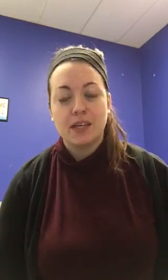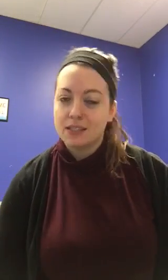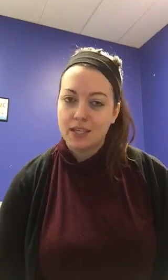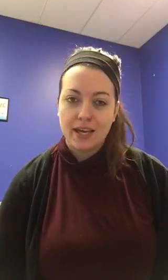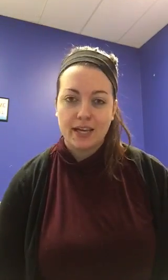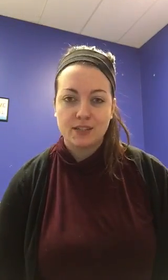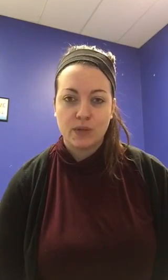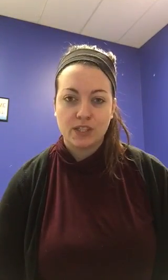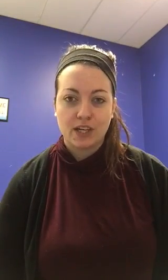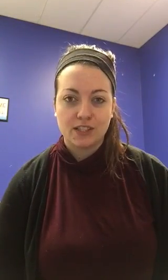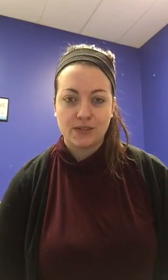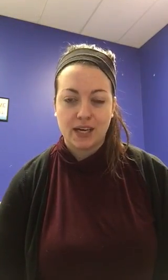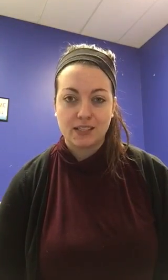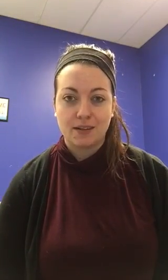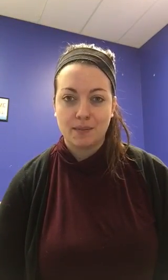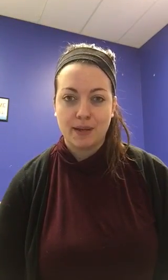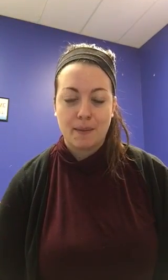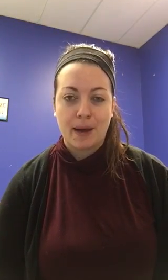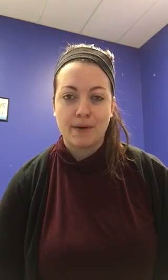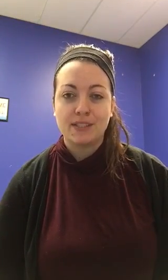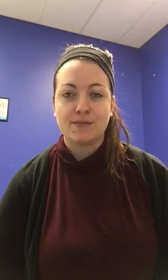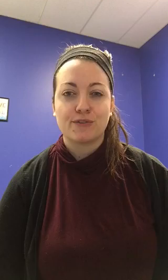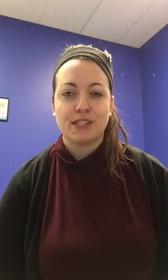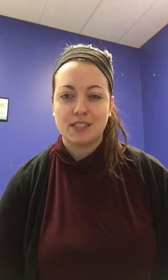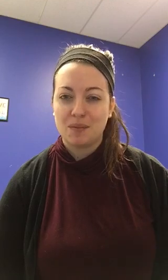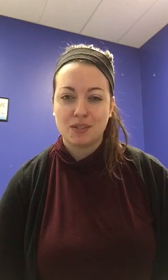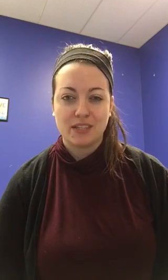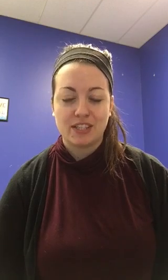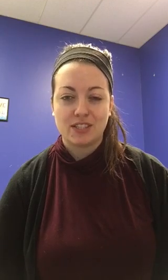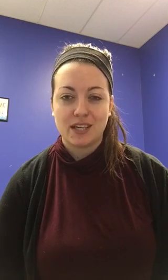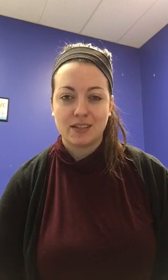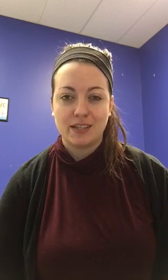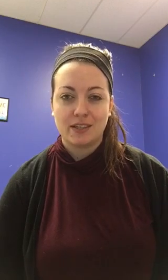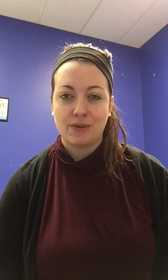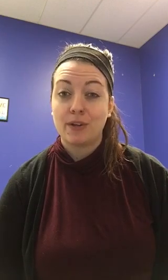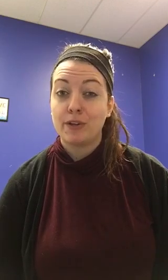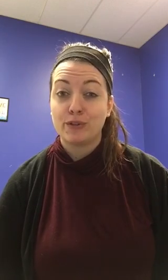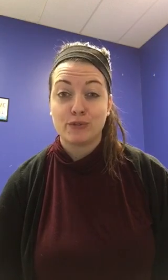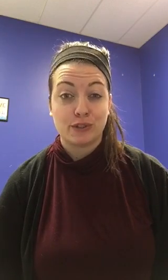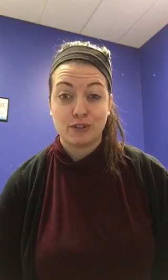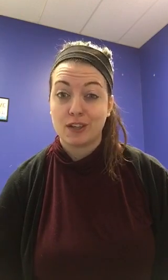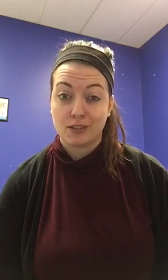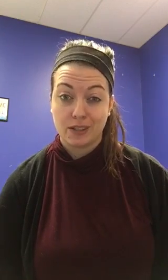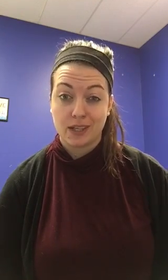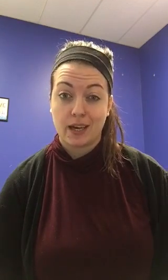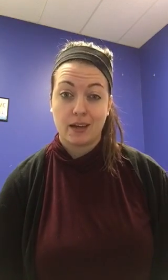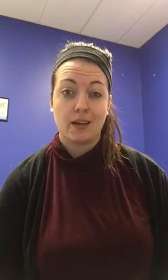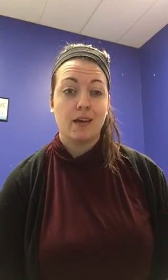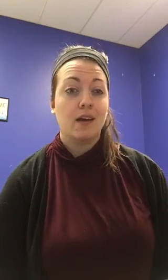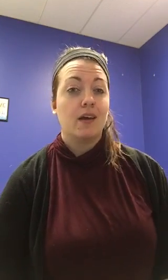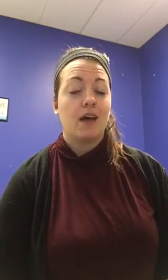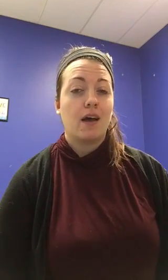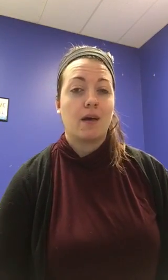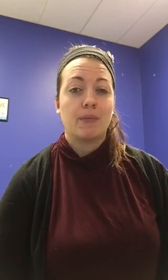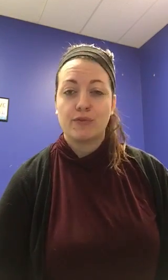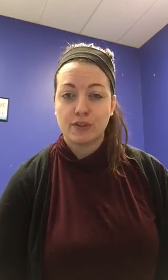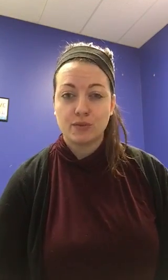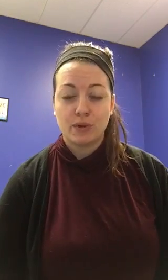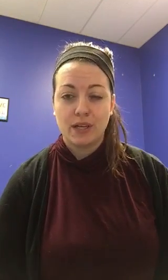Today I just want to talk to you guys a little bit about different stabilization techniques that you can use for stress or anxiety. The first one